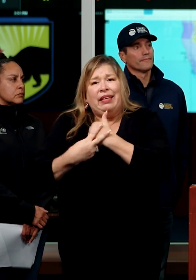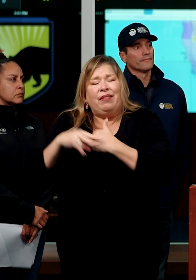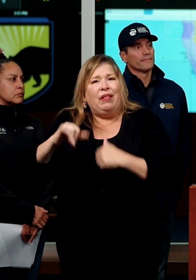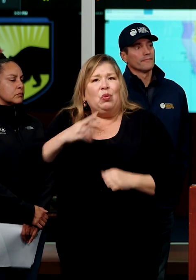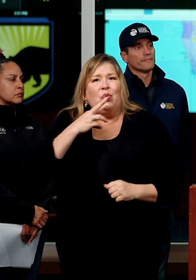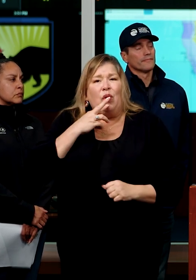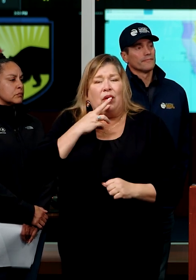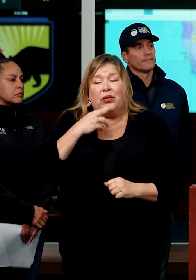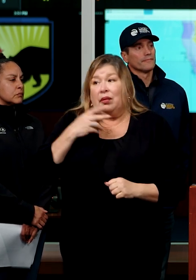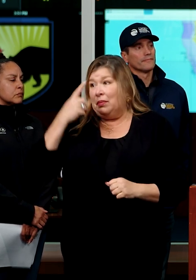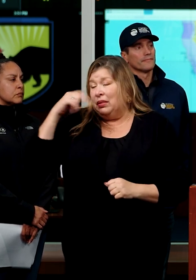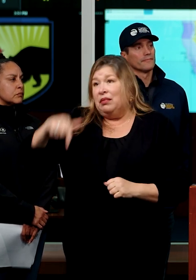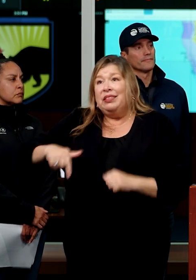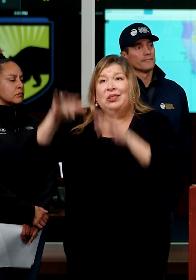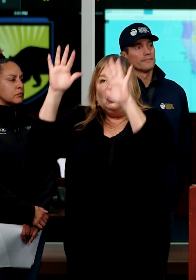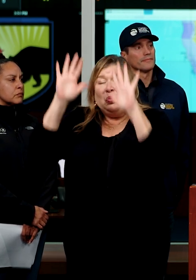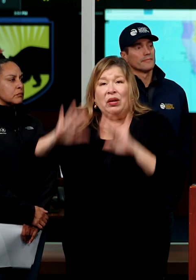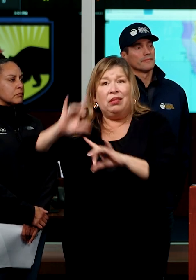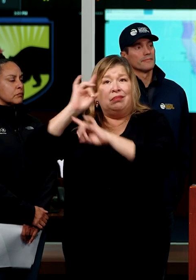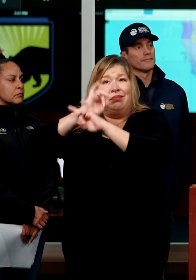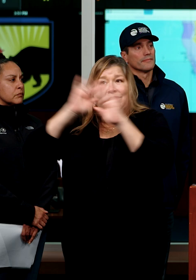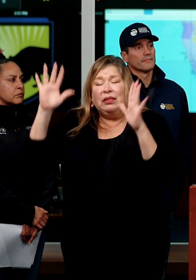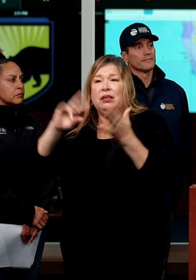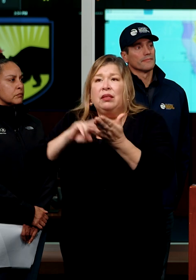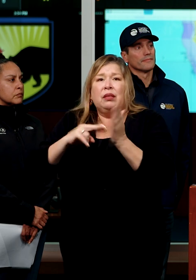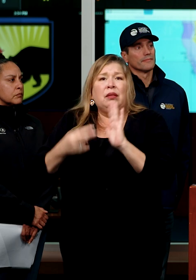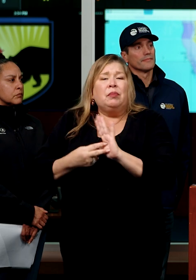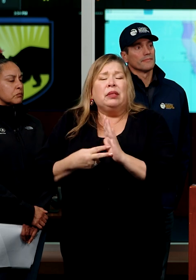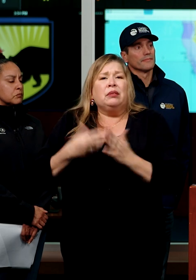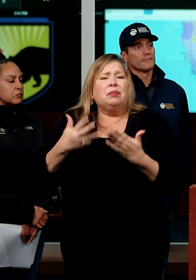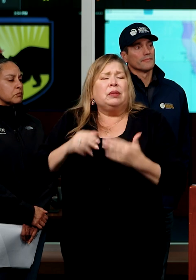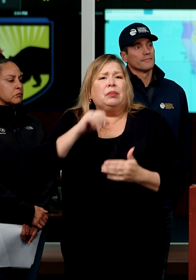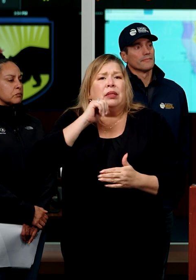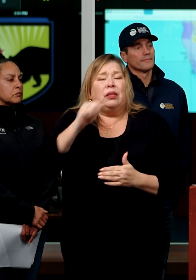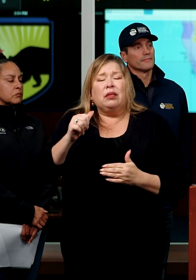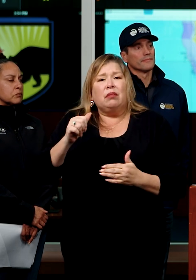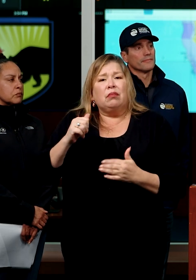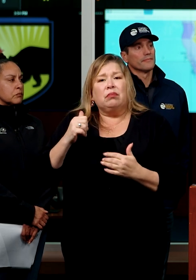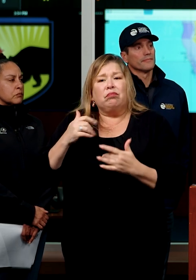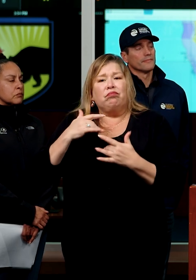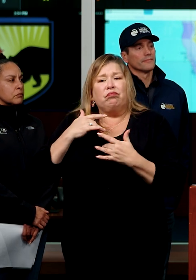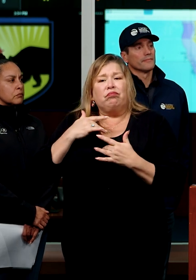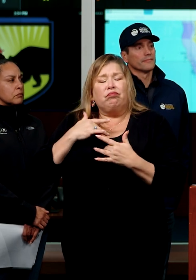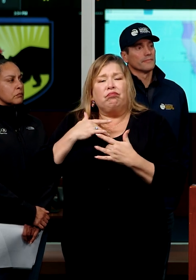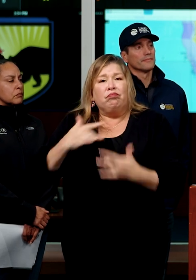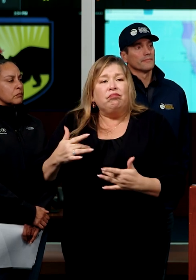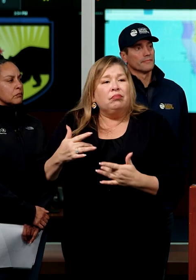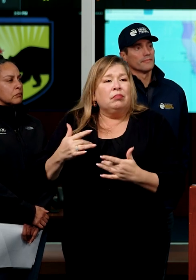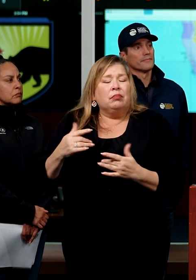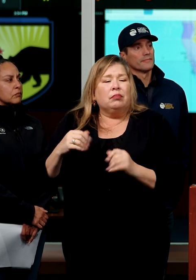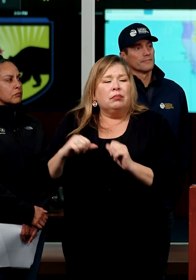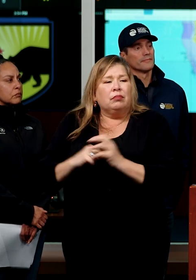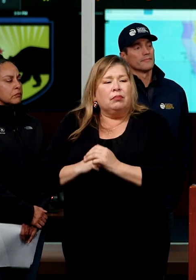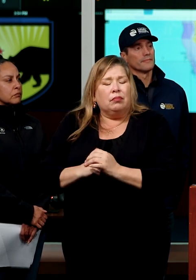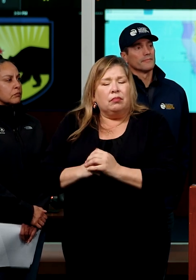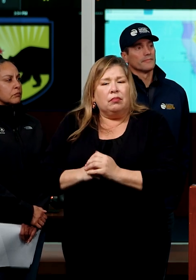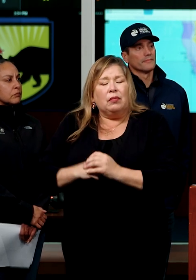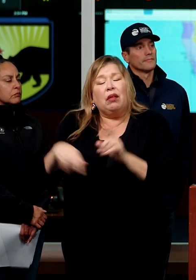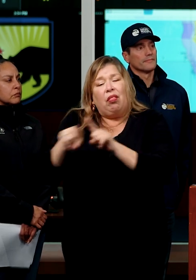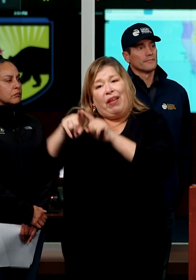that we may not have the normalcy of these extended years, uh, in terms of traditional